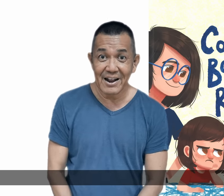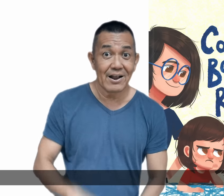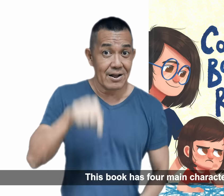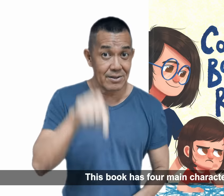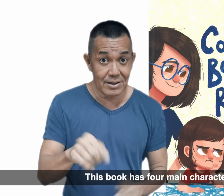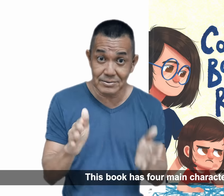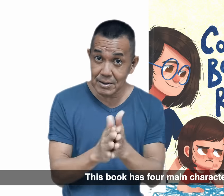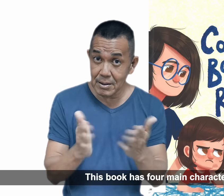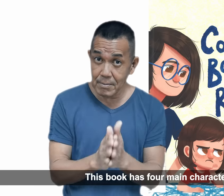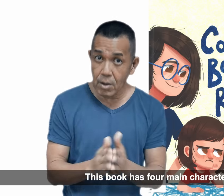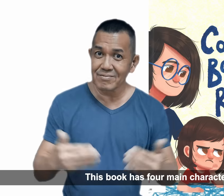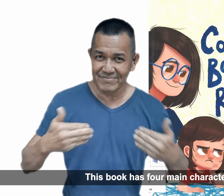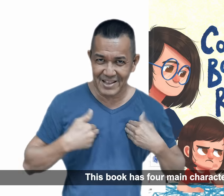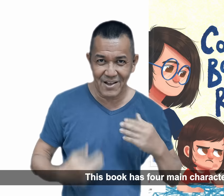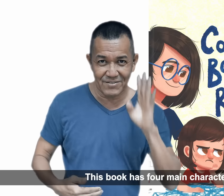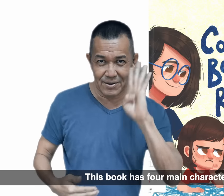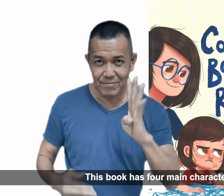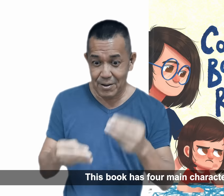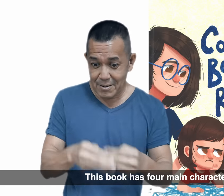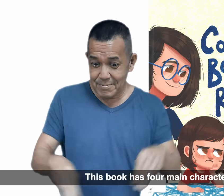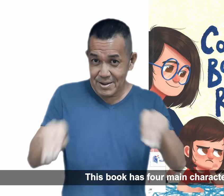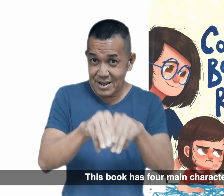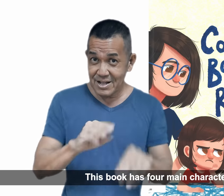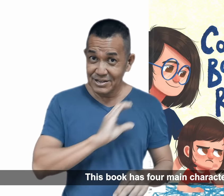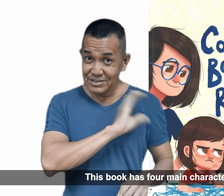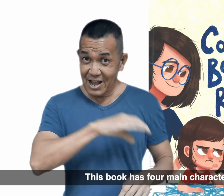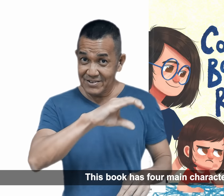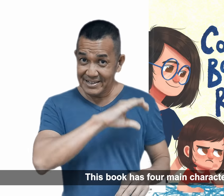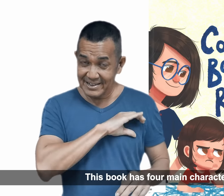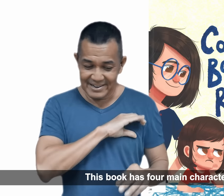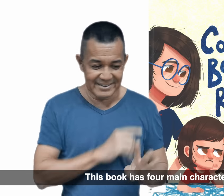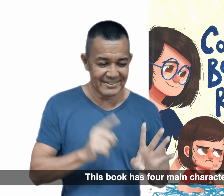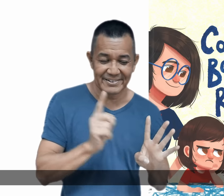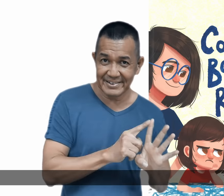This book has four main characters.